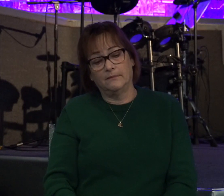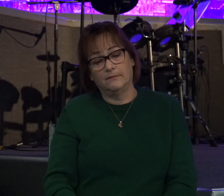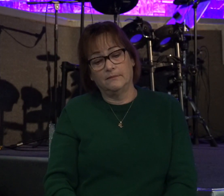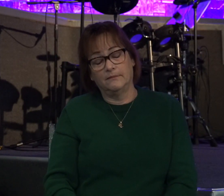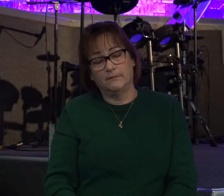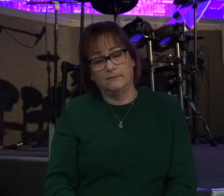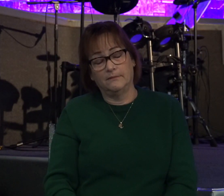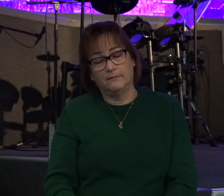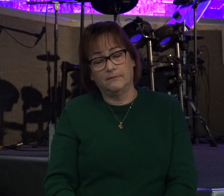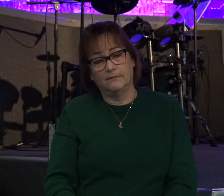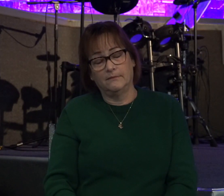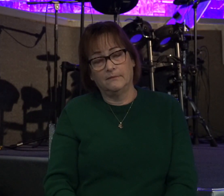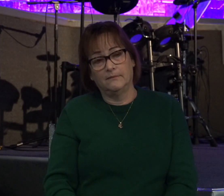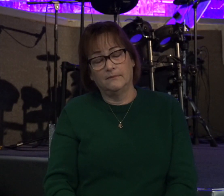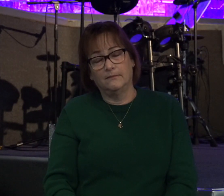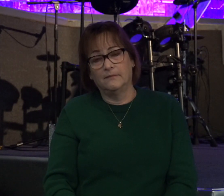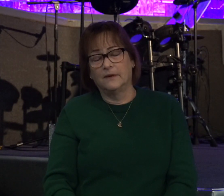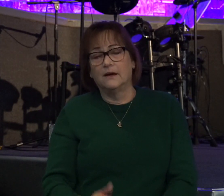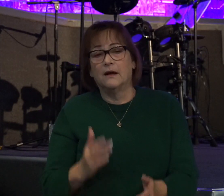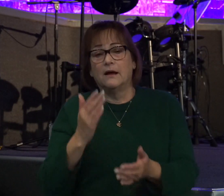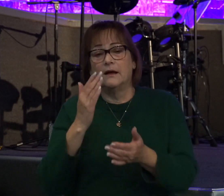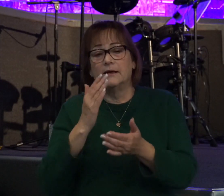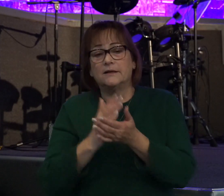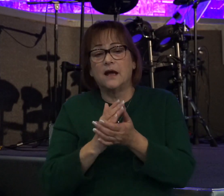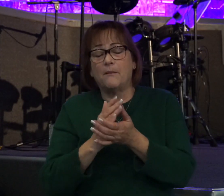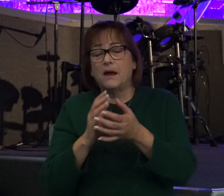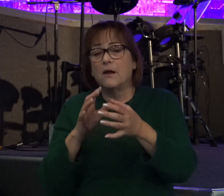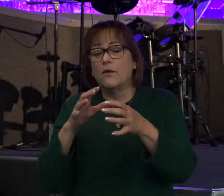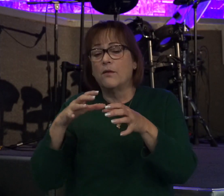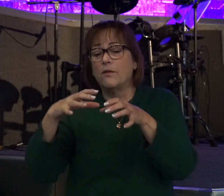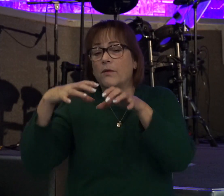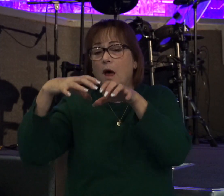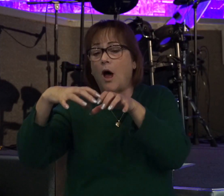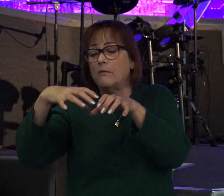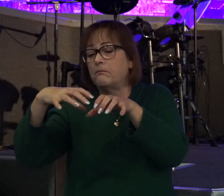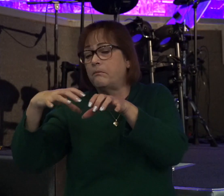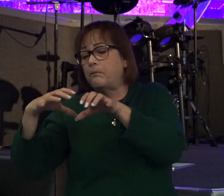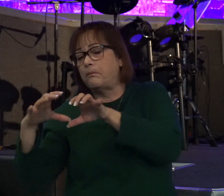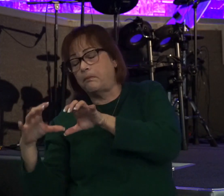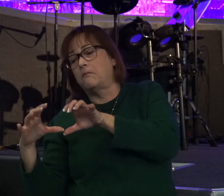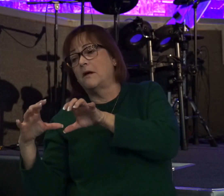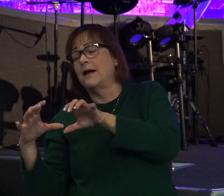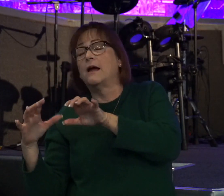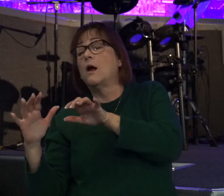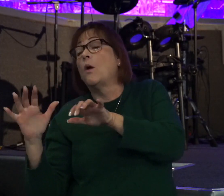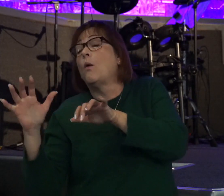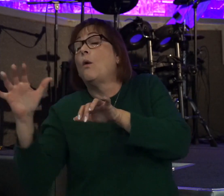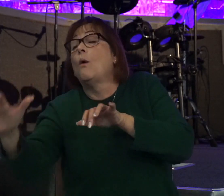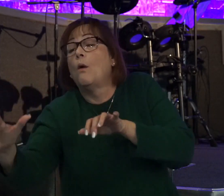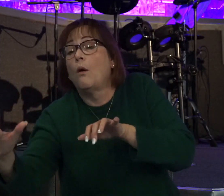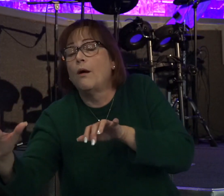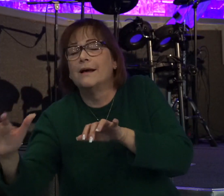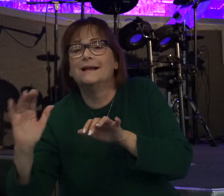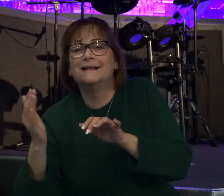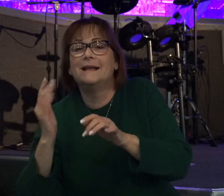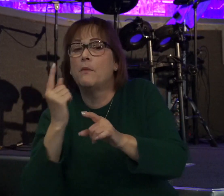Reaching out and stopping the ark from falling seemed like the right thing to do at that moment. But God said, don't